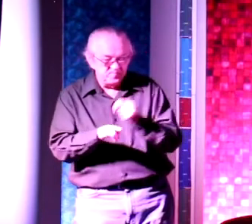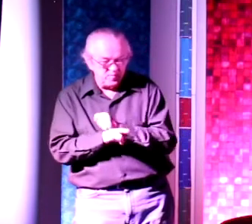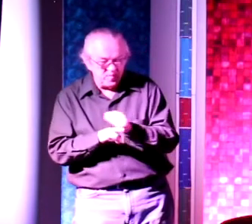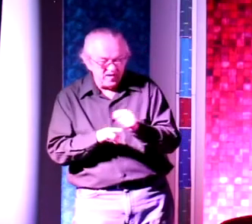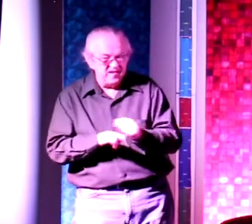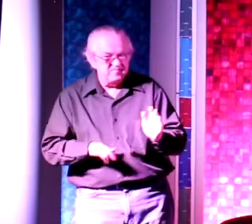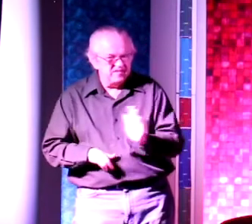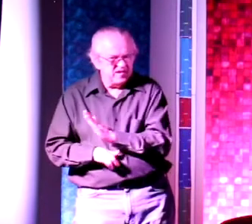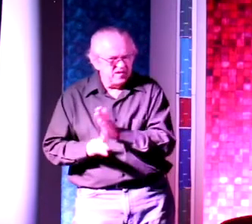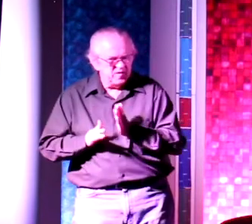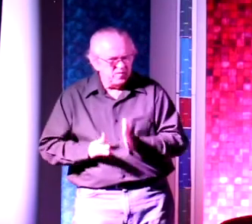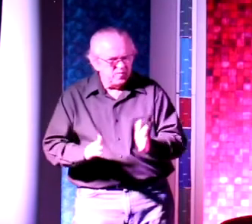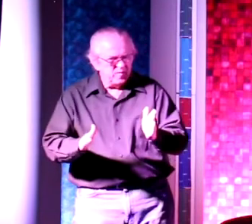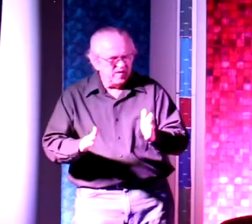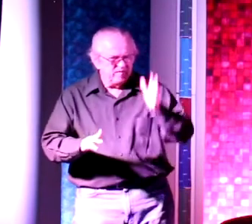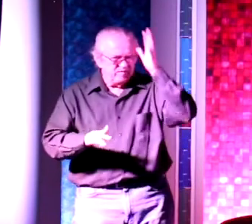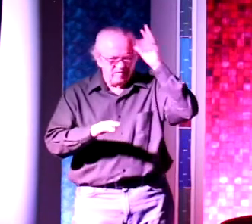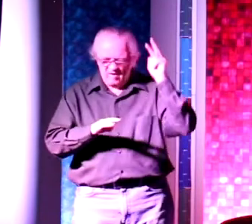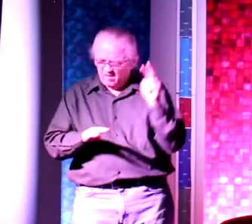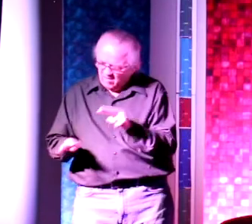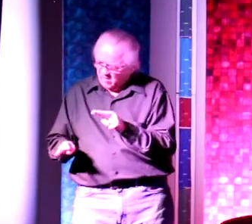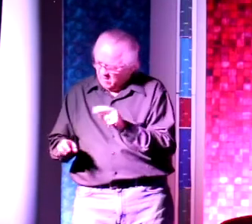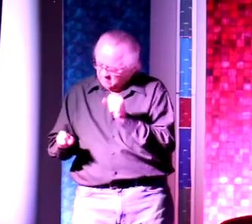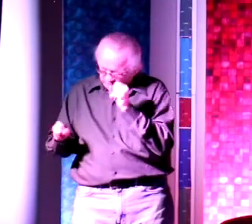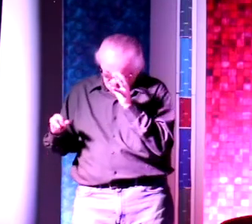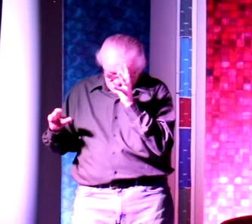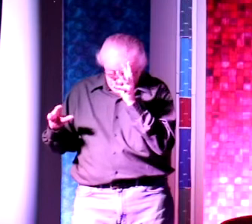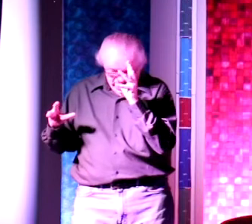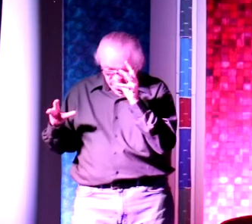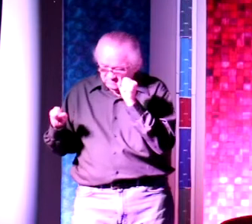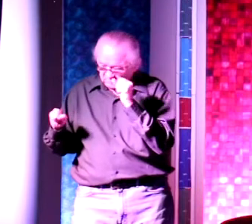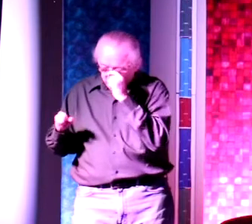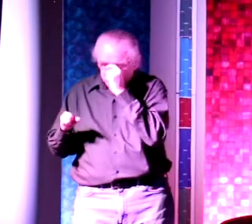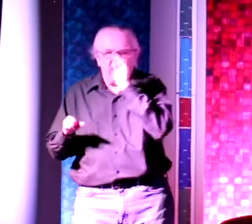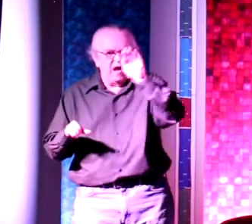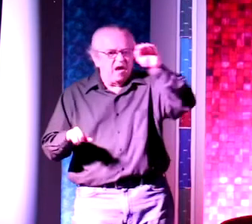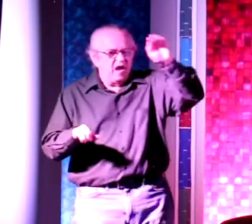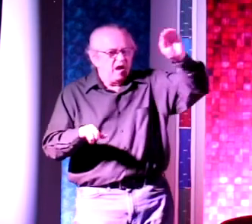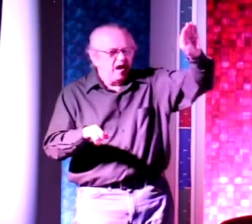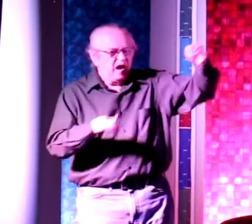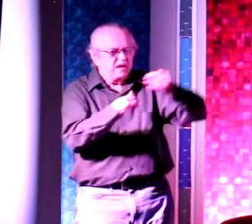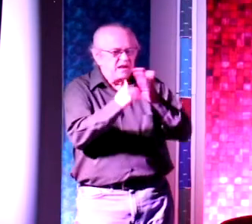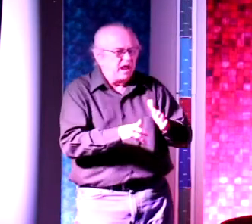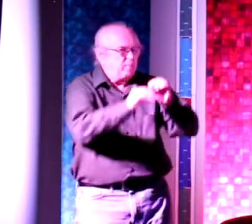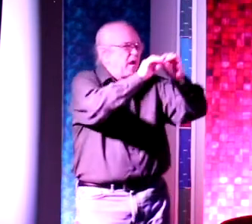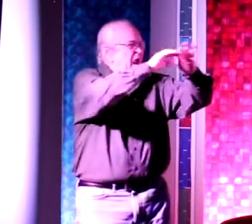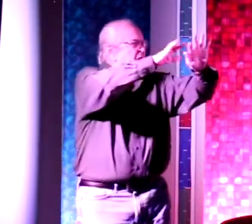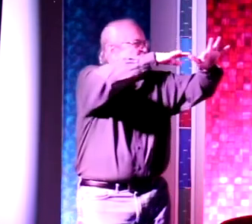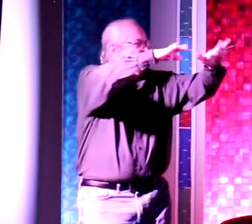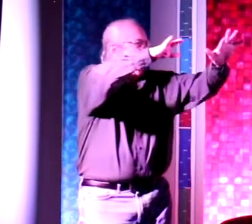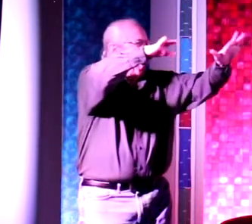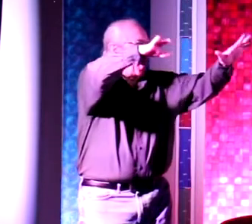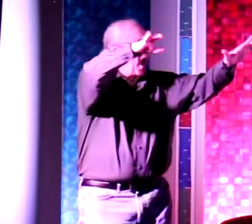His daughter, his father was amazed. His father was so amazed that he told the neighbors, who told the neighbors, who told the